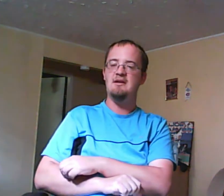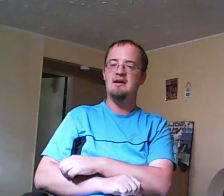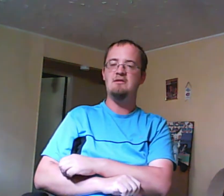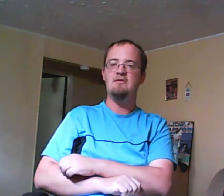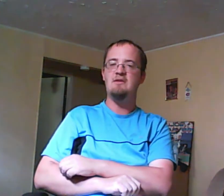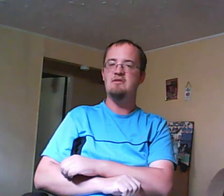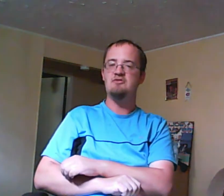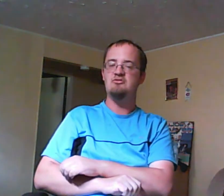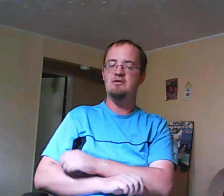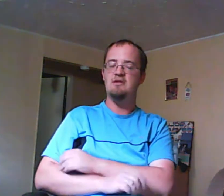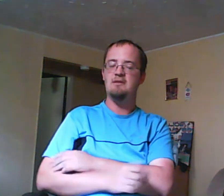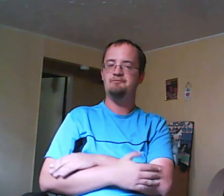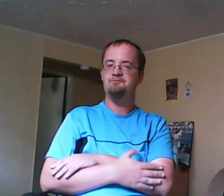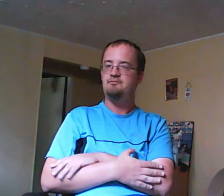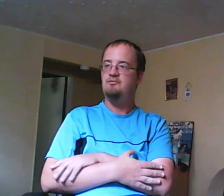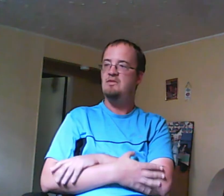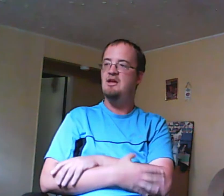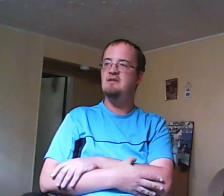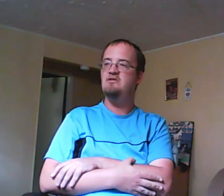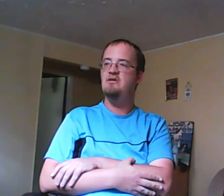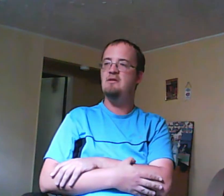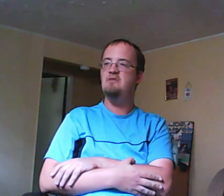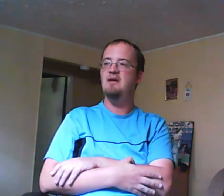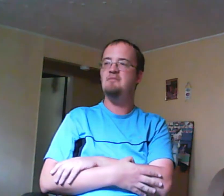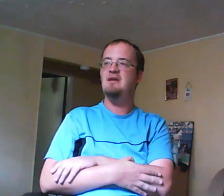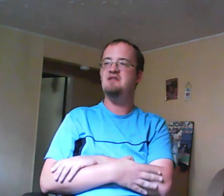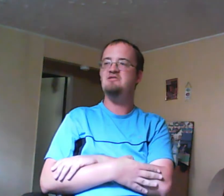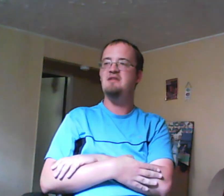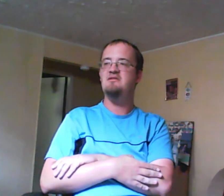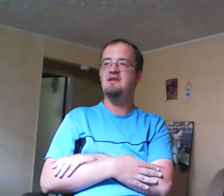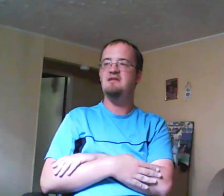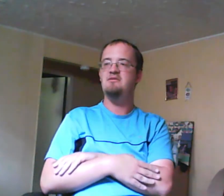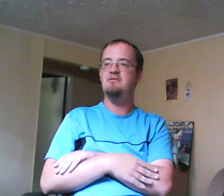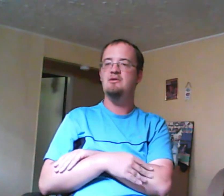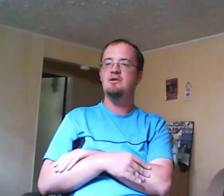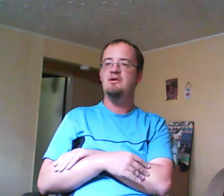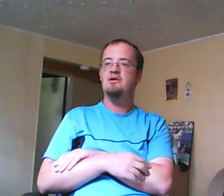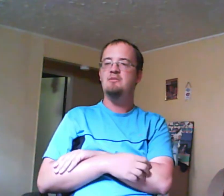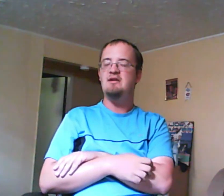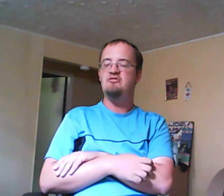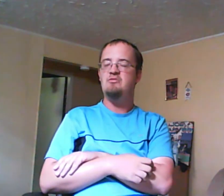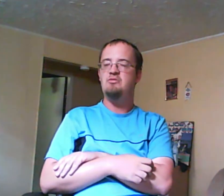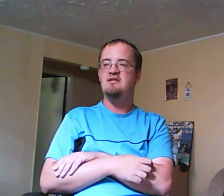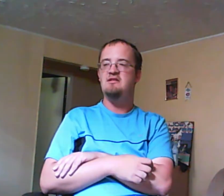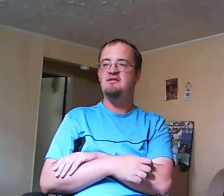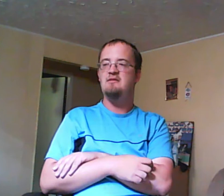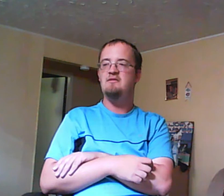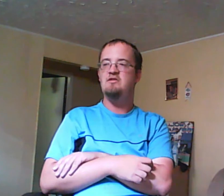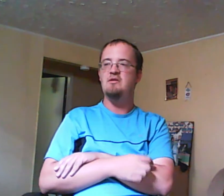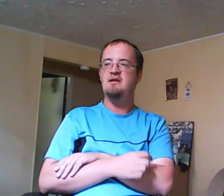I don't know if that was actually real or not. Anyway, Zoe's mom manages to get Snake to back down to her presence with Zoe and all